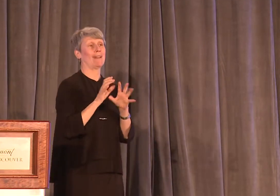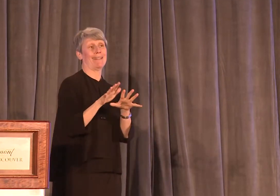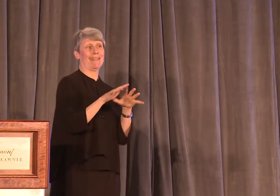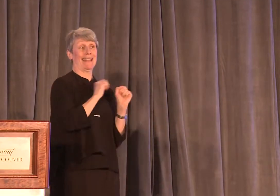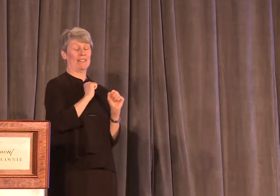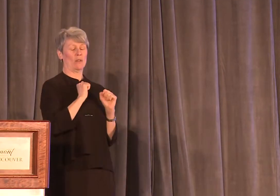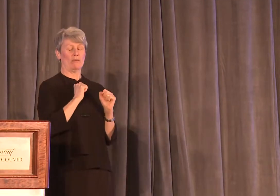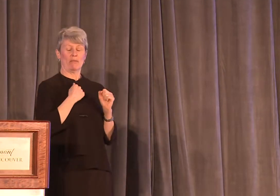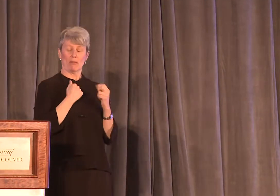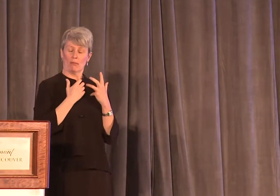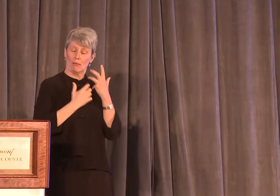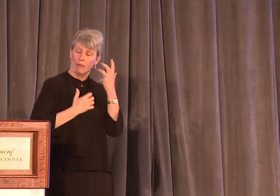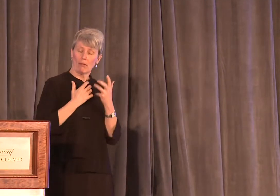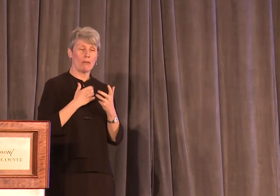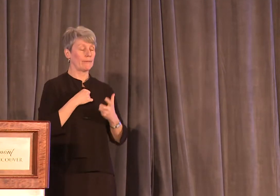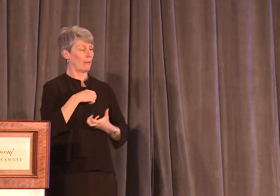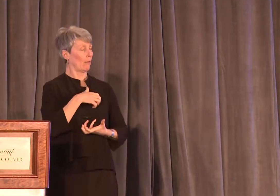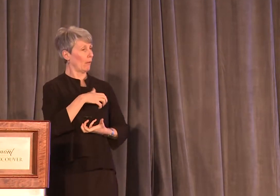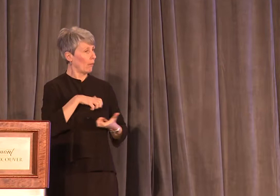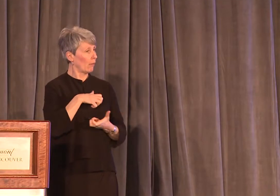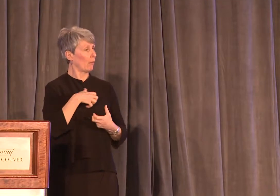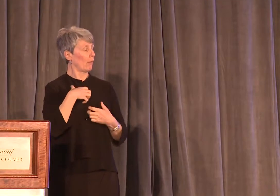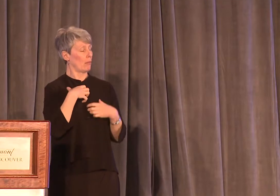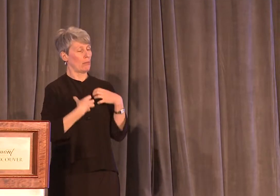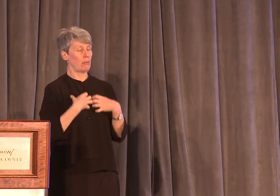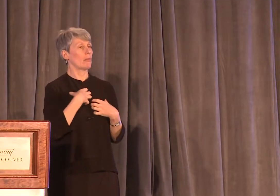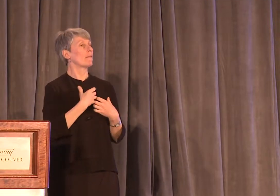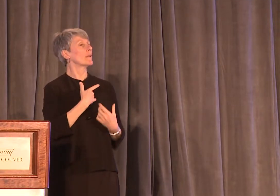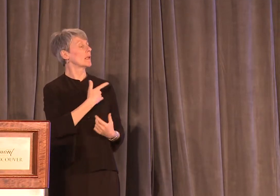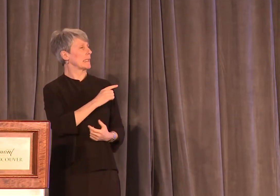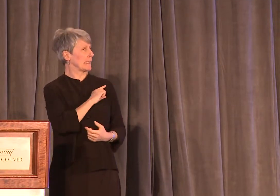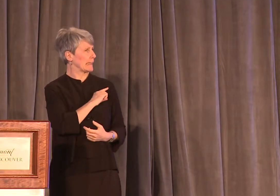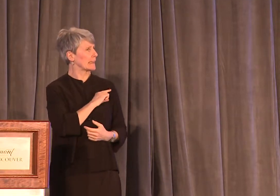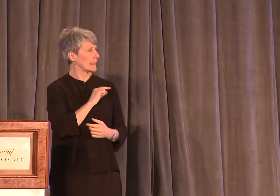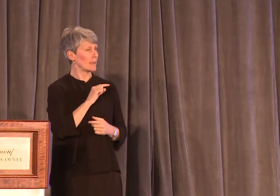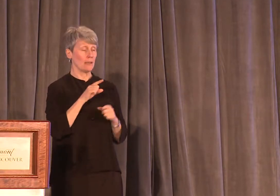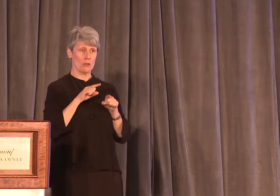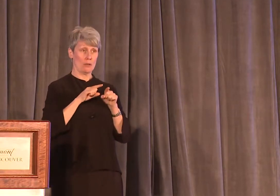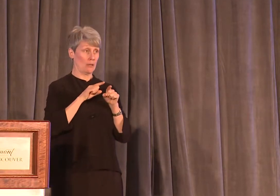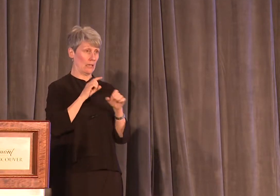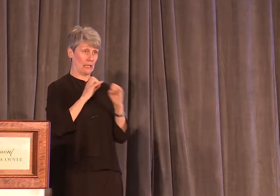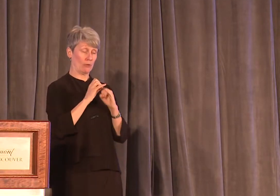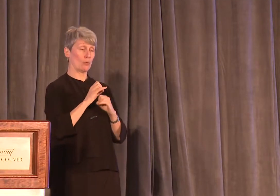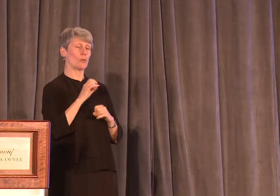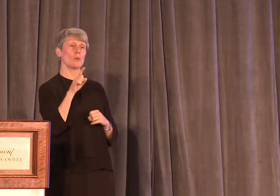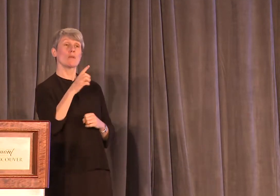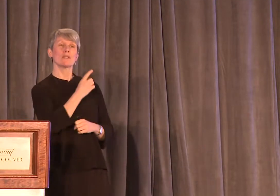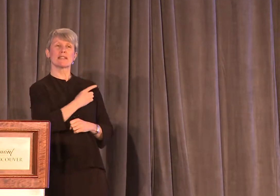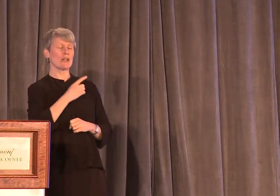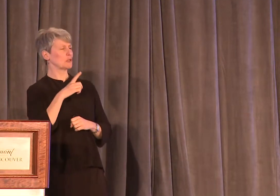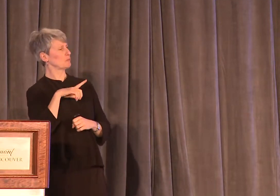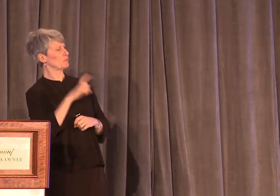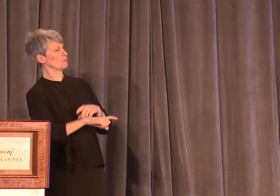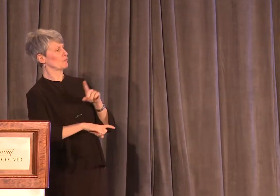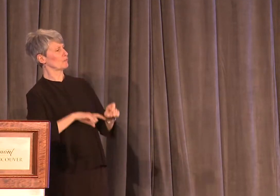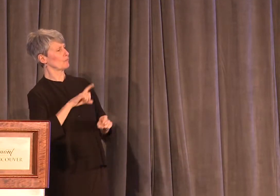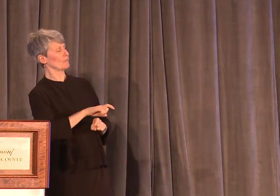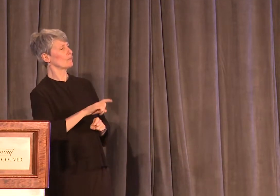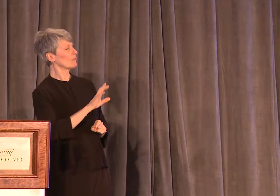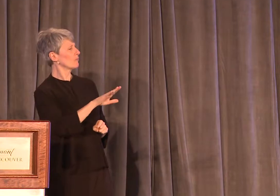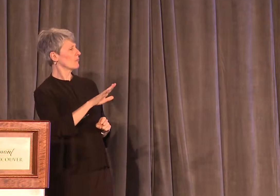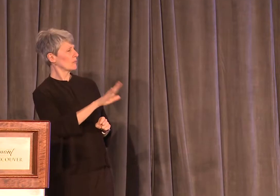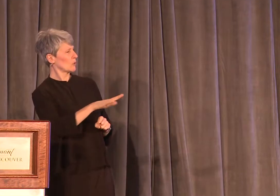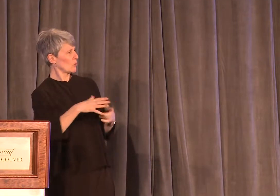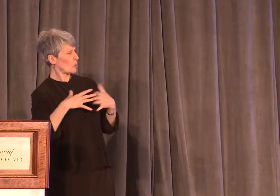ashamed, confused, and full of guilt. During the interview, the detective questioned Ava about why her